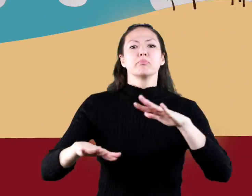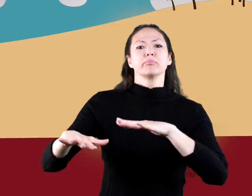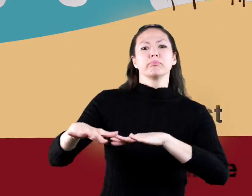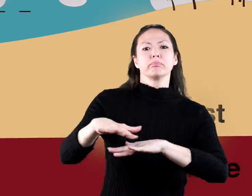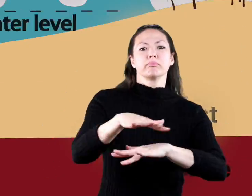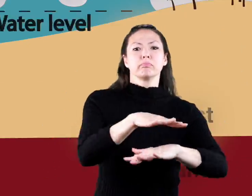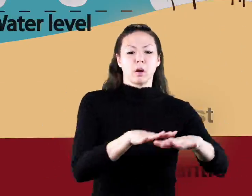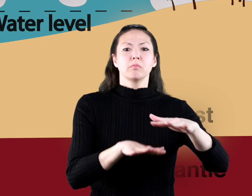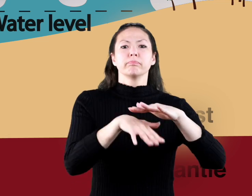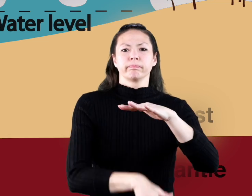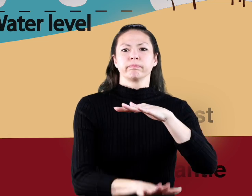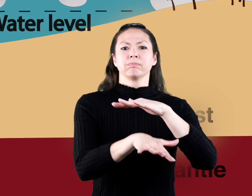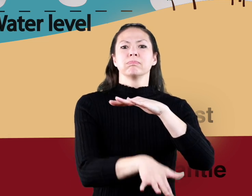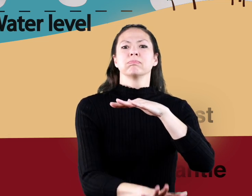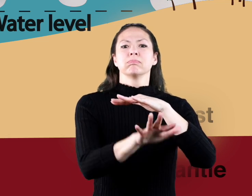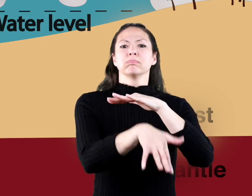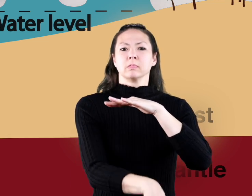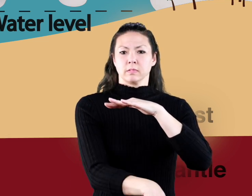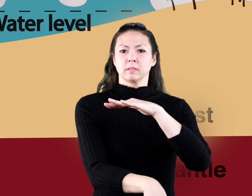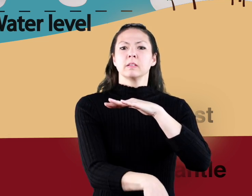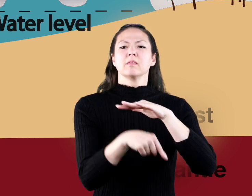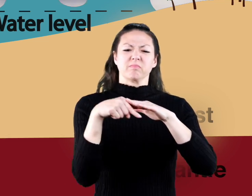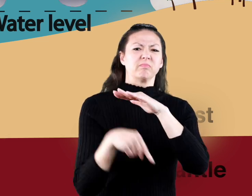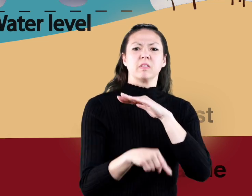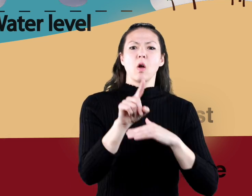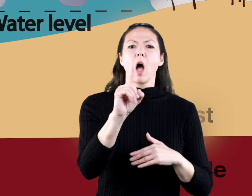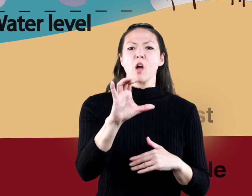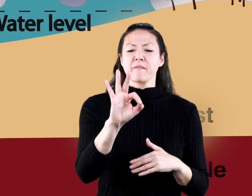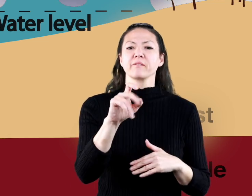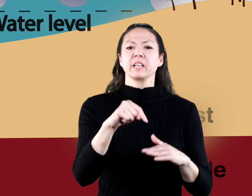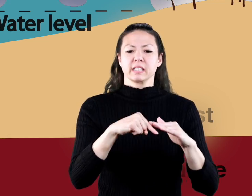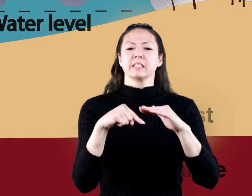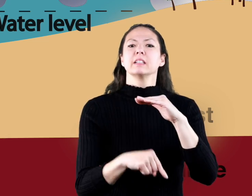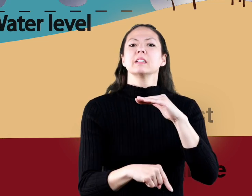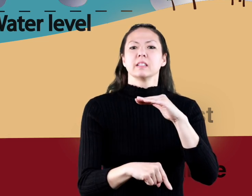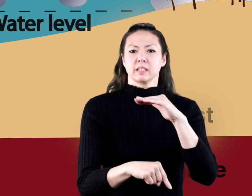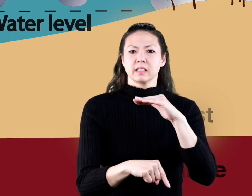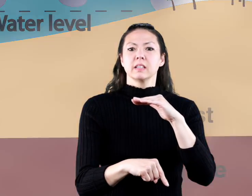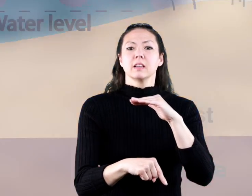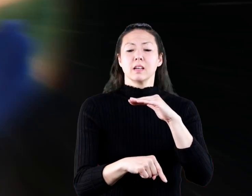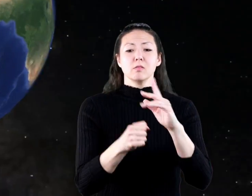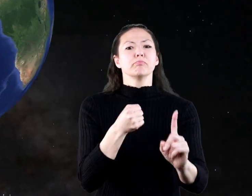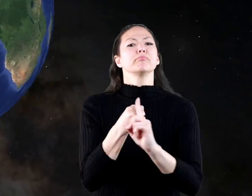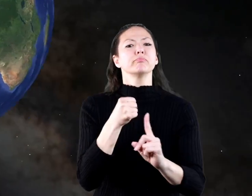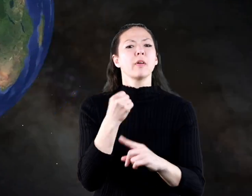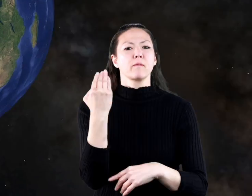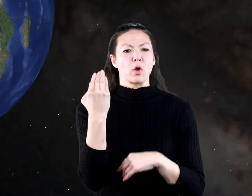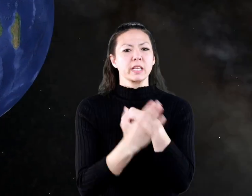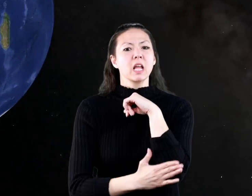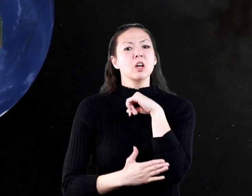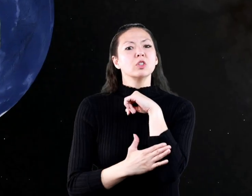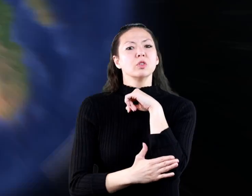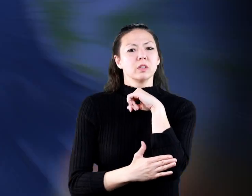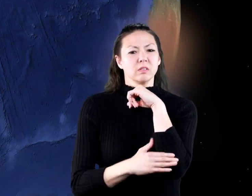tectonic plates caused a series of enormous waves of water over 100 feet high to strike 14